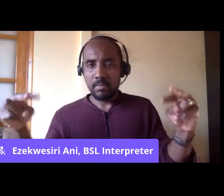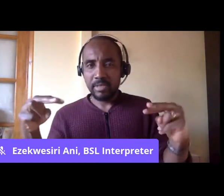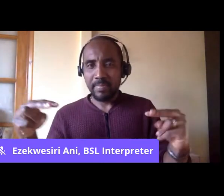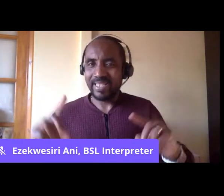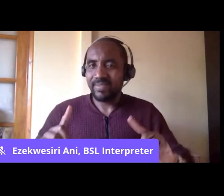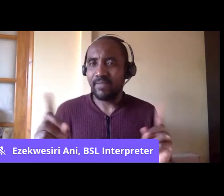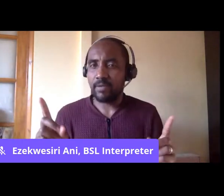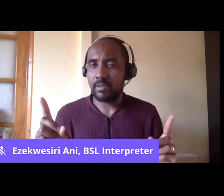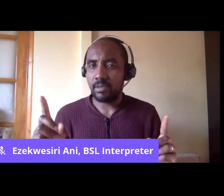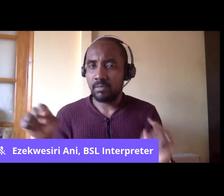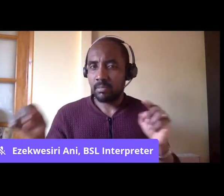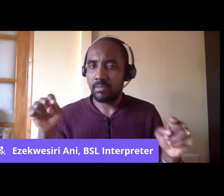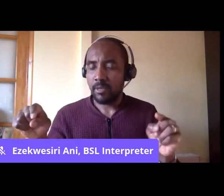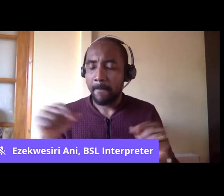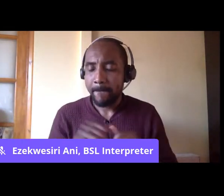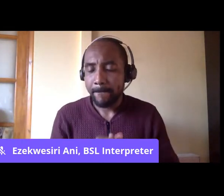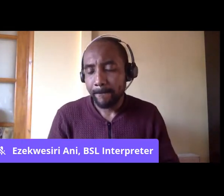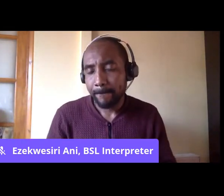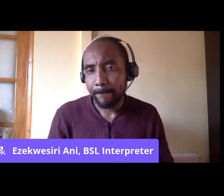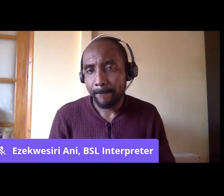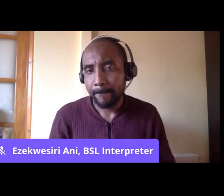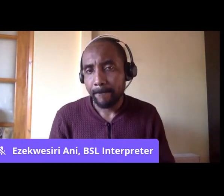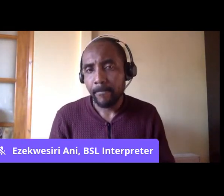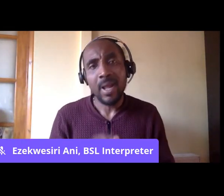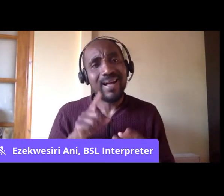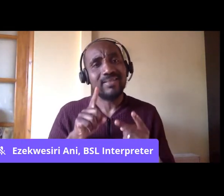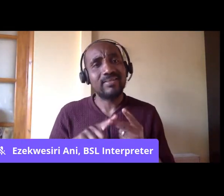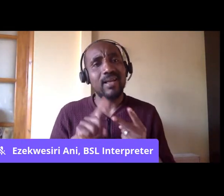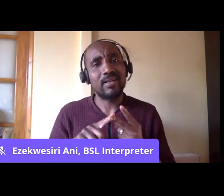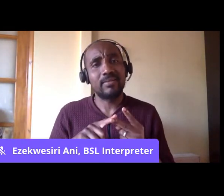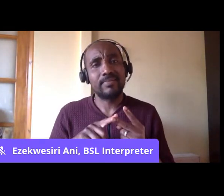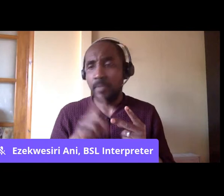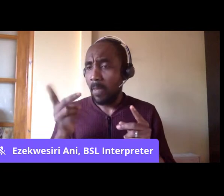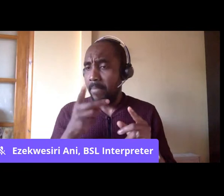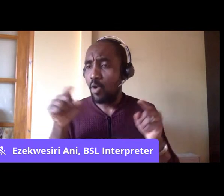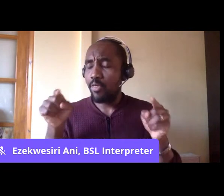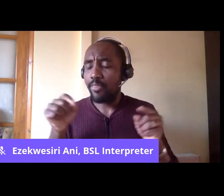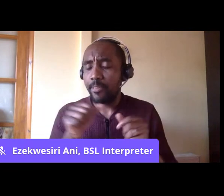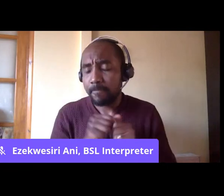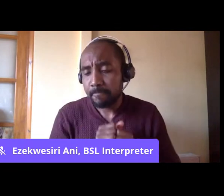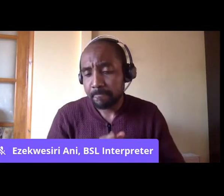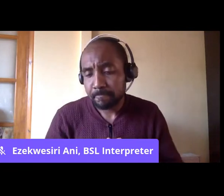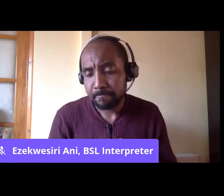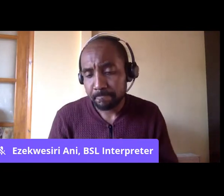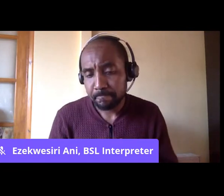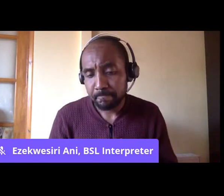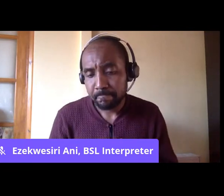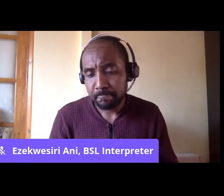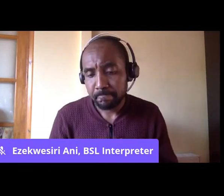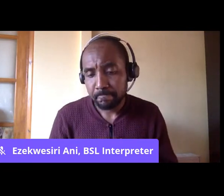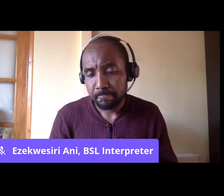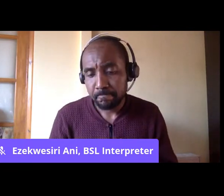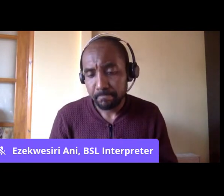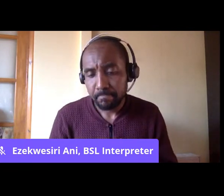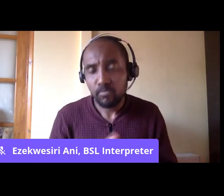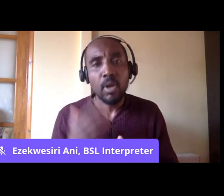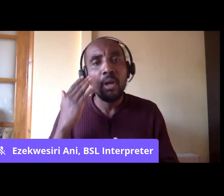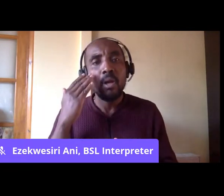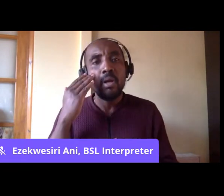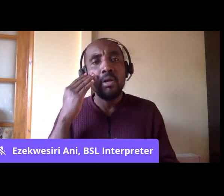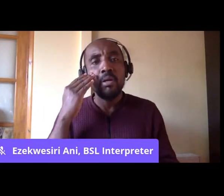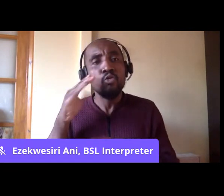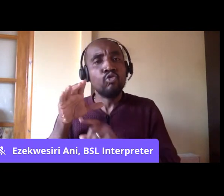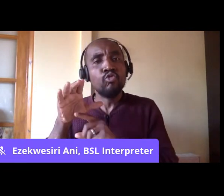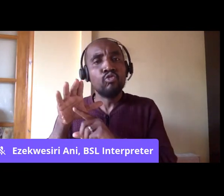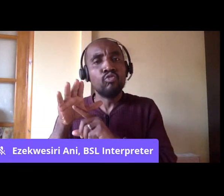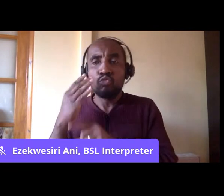saw the idea that, well, the trade union movement and the Labour